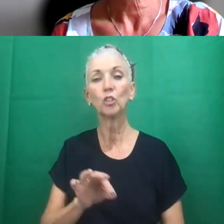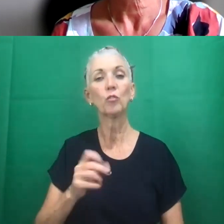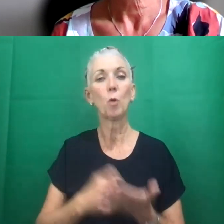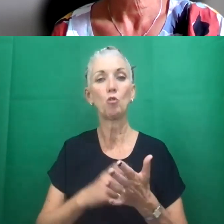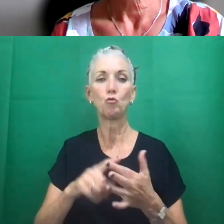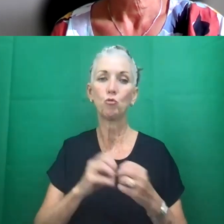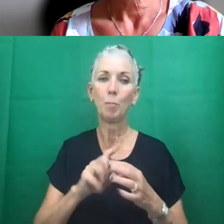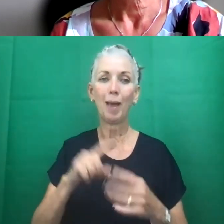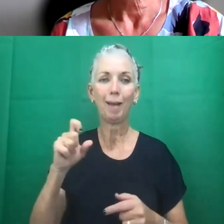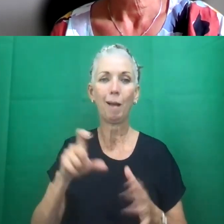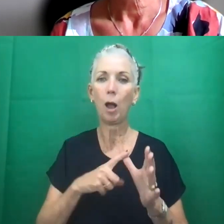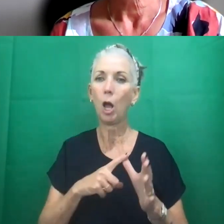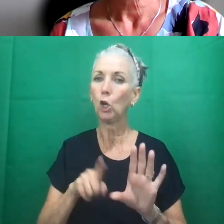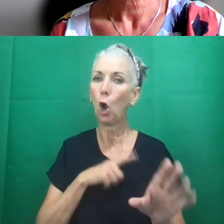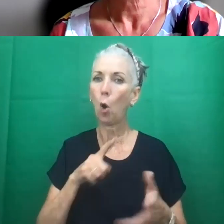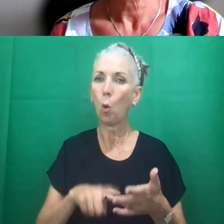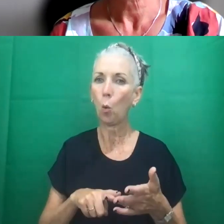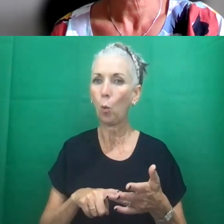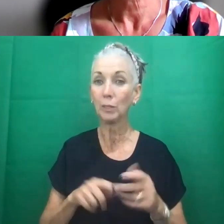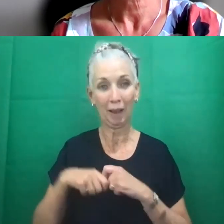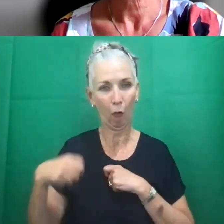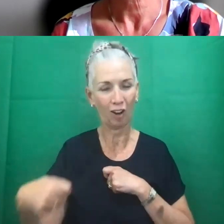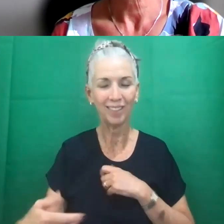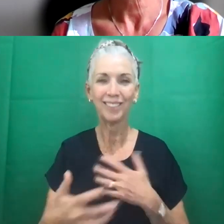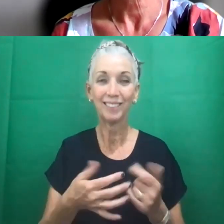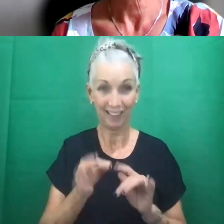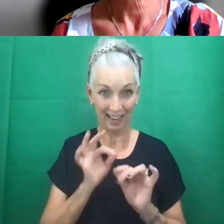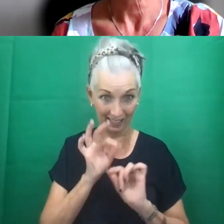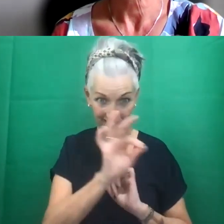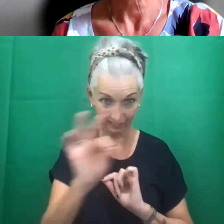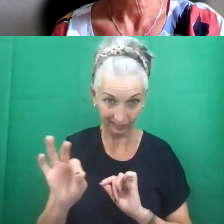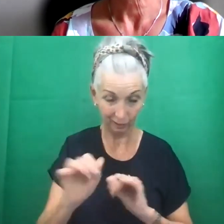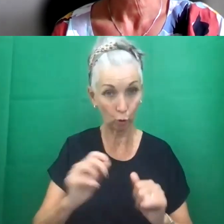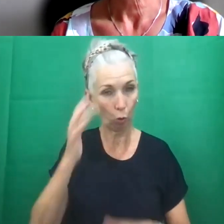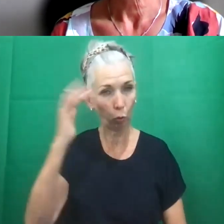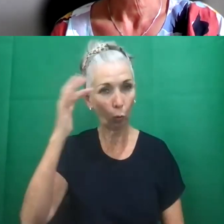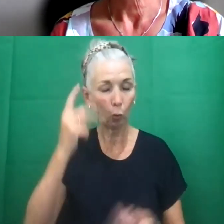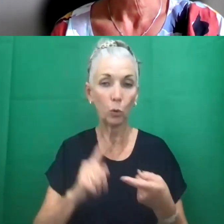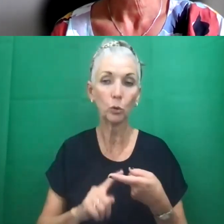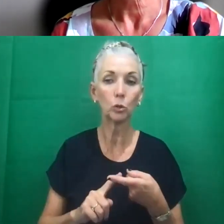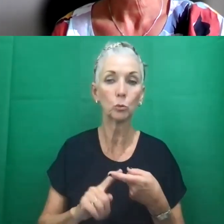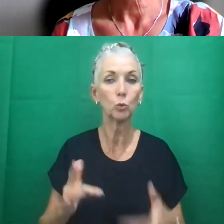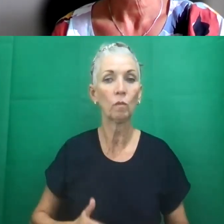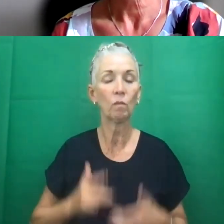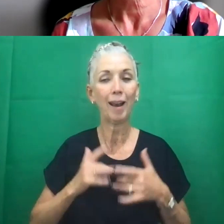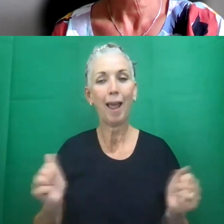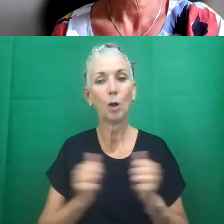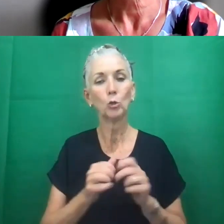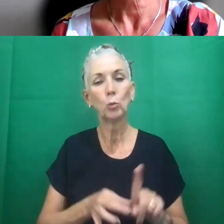so it's a bit of a lengthy one. Could you please give your thoughts on what we can do to improve the ongoing spread of COVID infection.